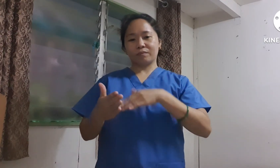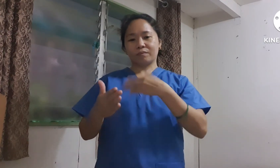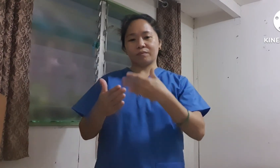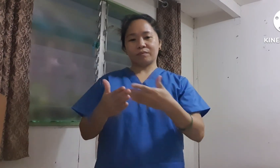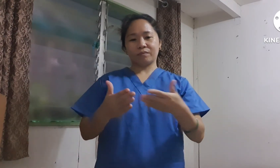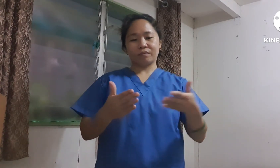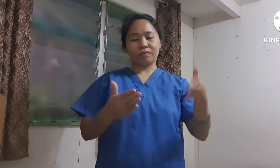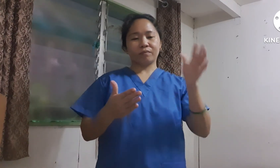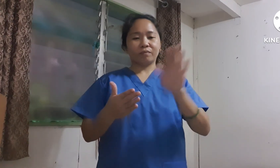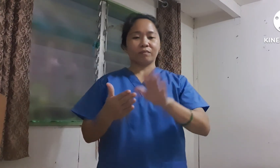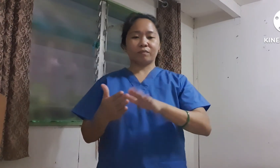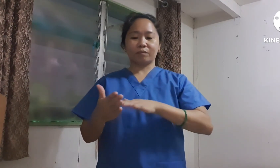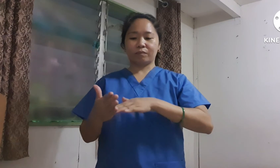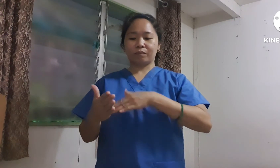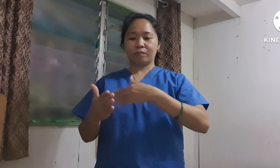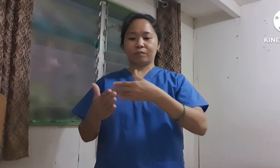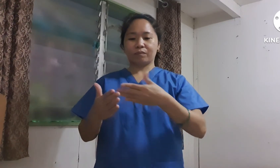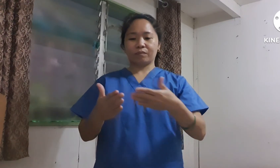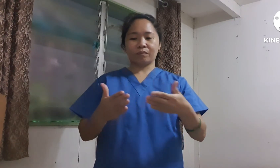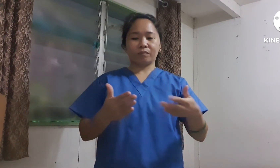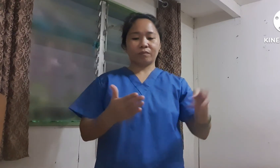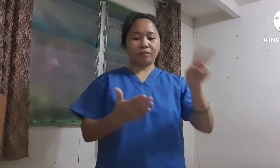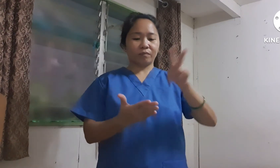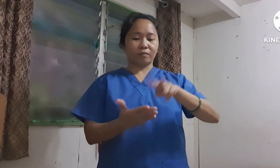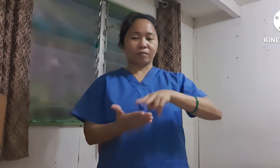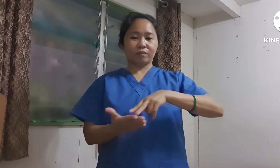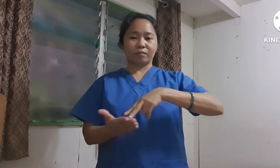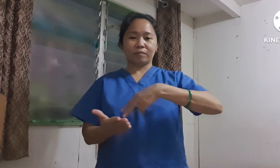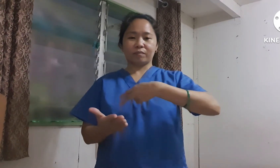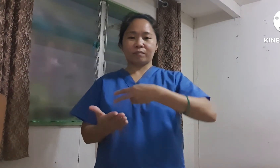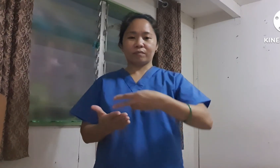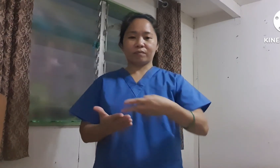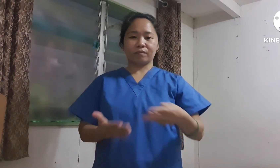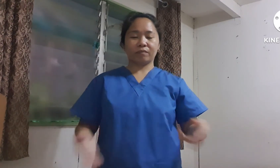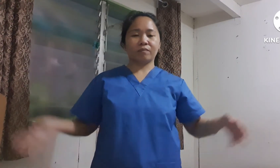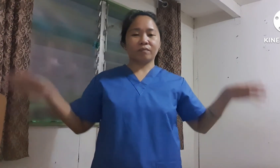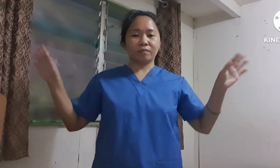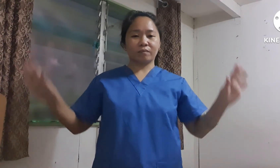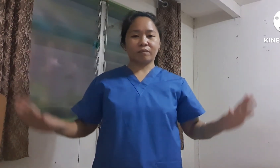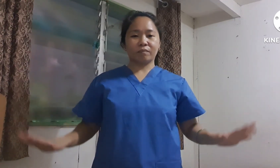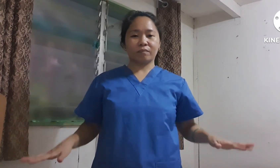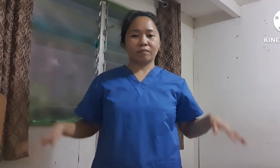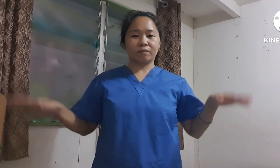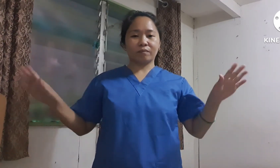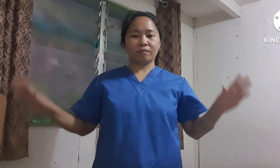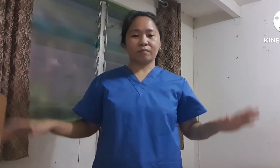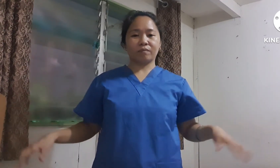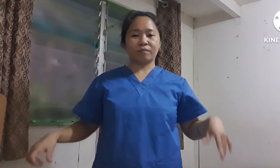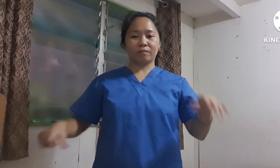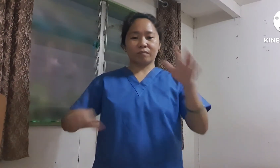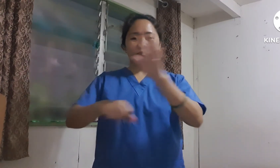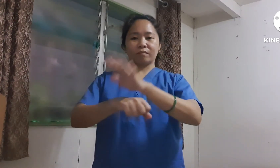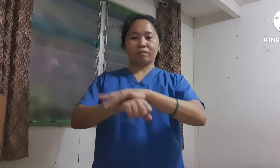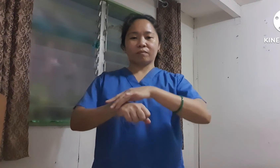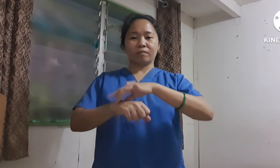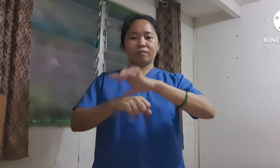just that song. I can dance, I can fly. Touch the